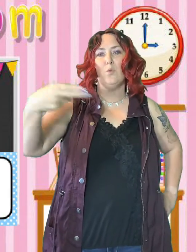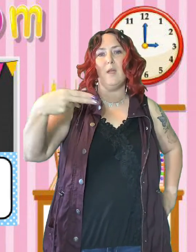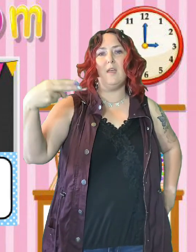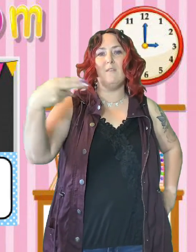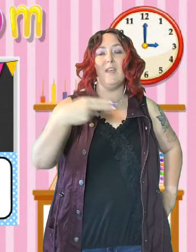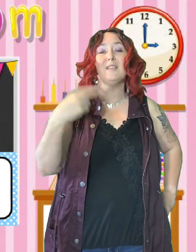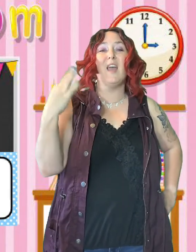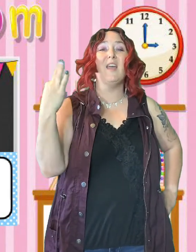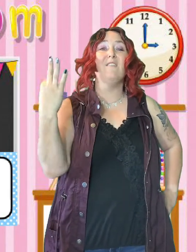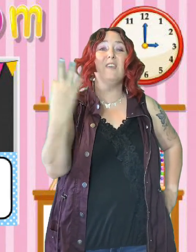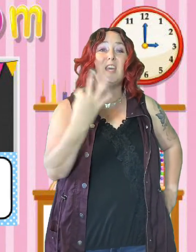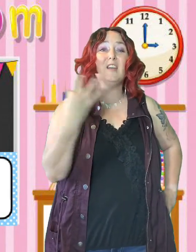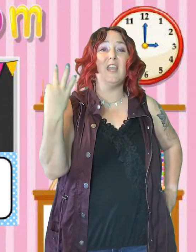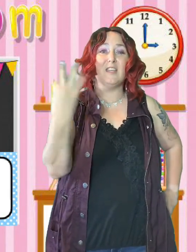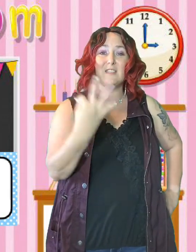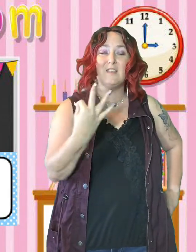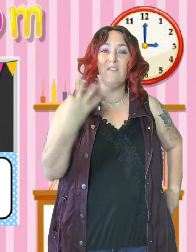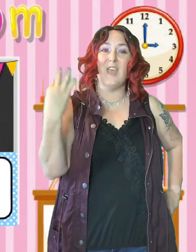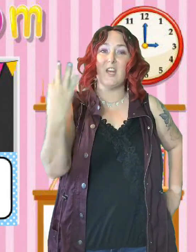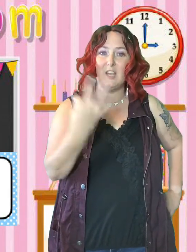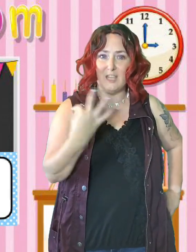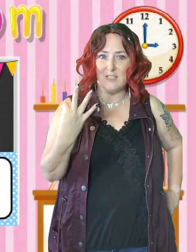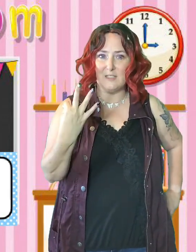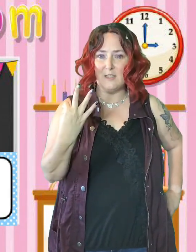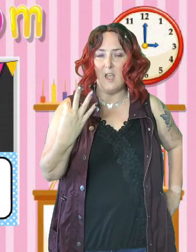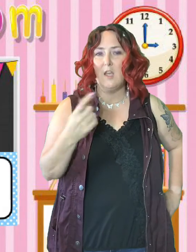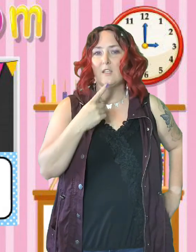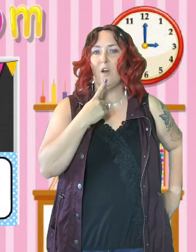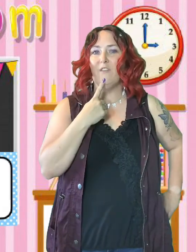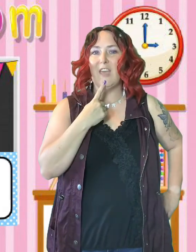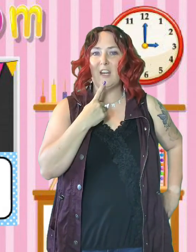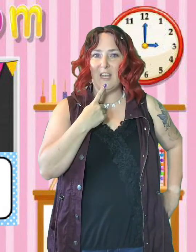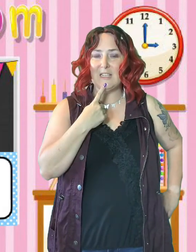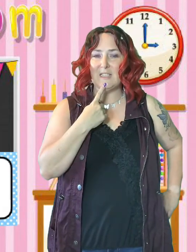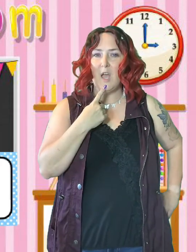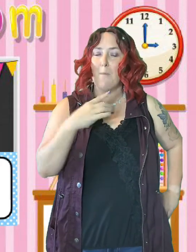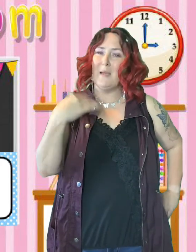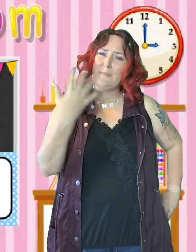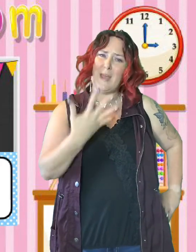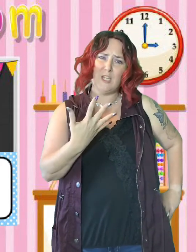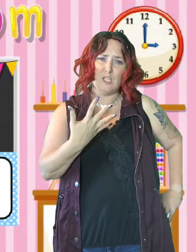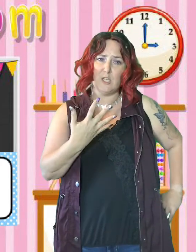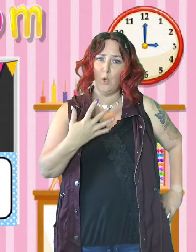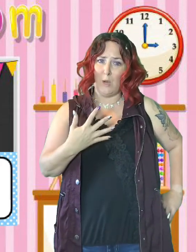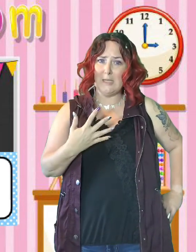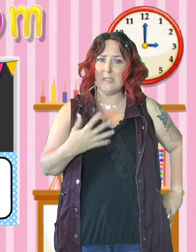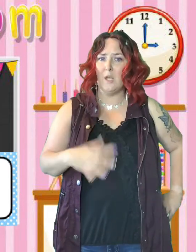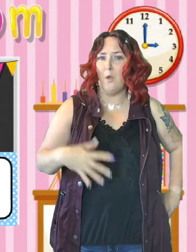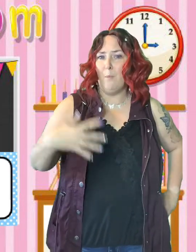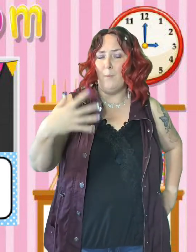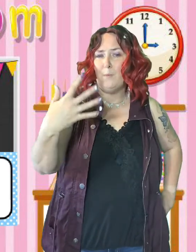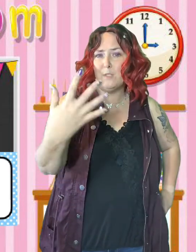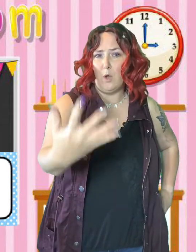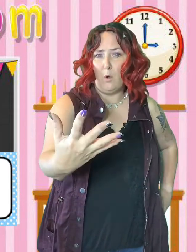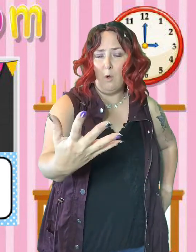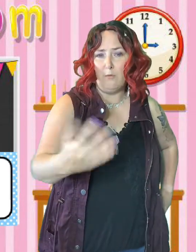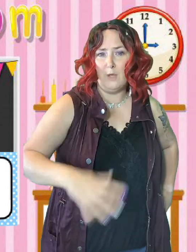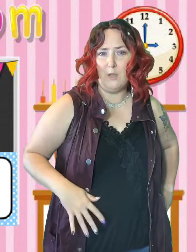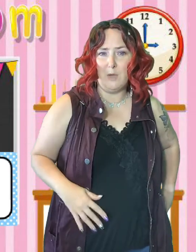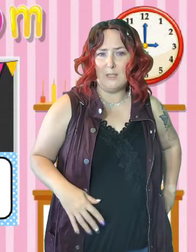jueves, viernes. Viernes. So viernes. My Spanish isn't great. So hopefully you guys are